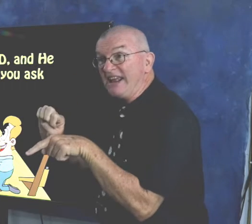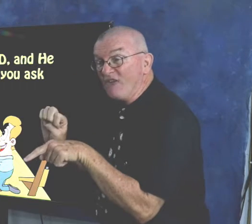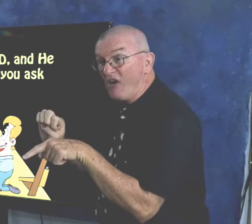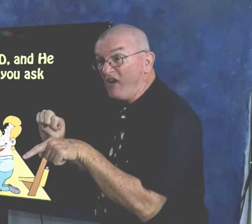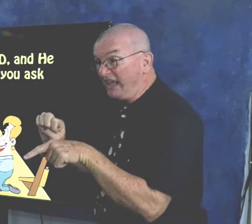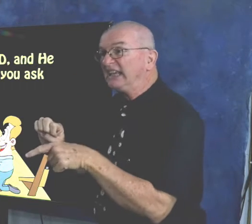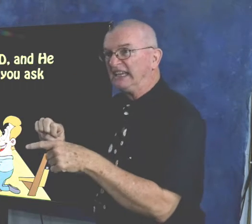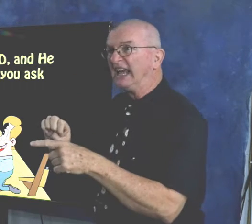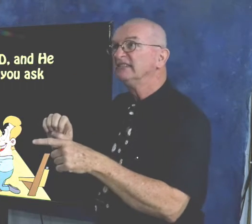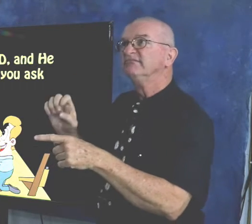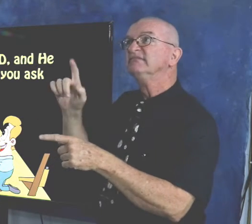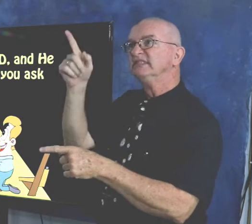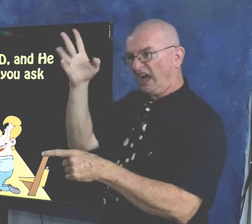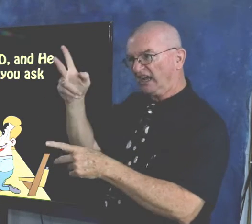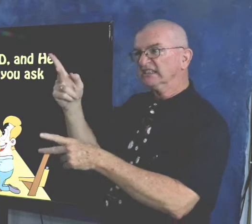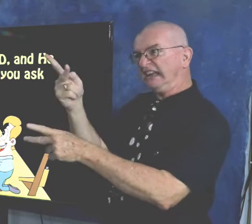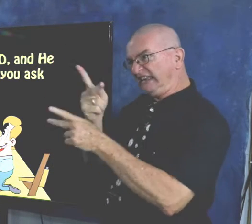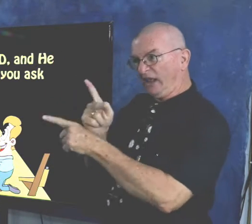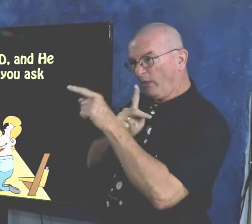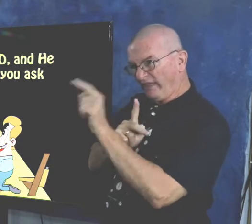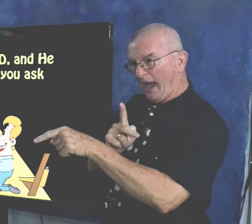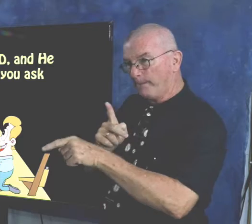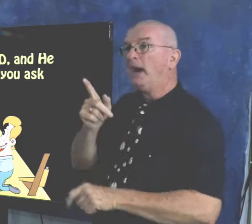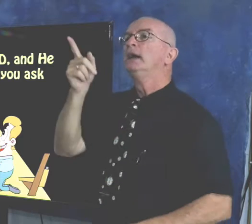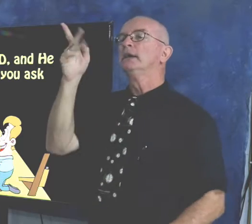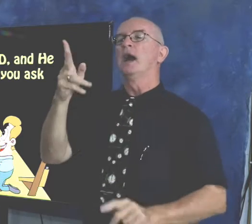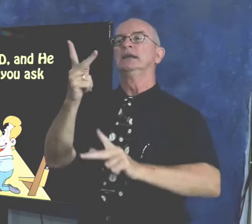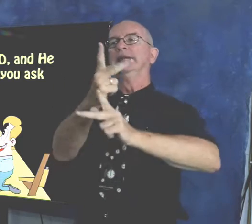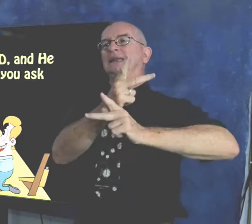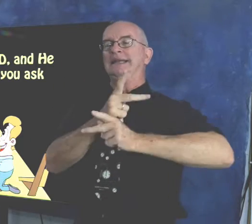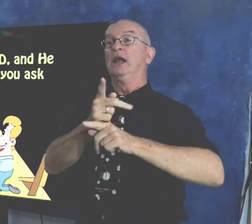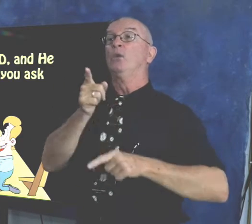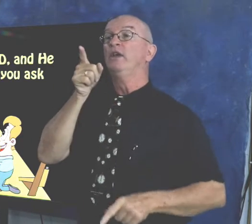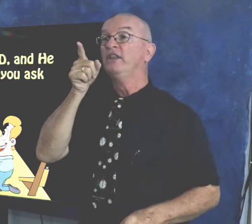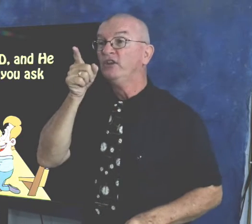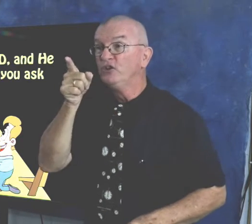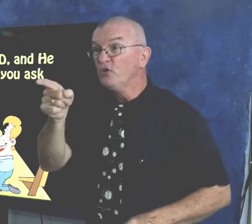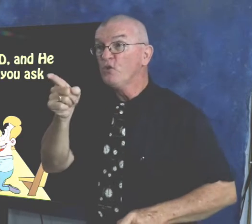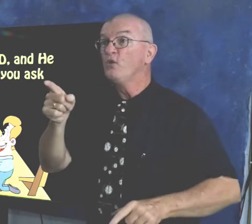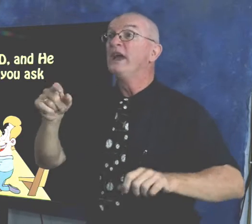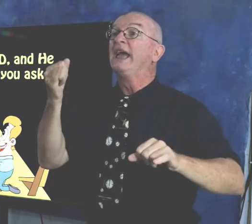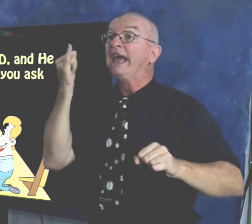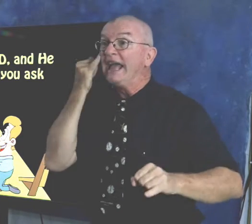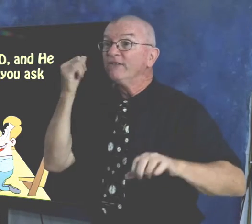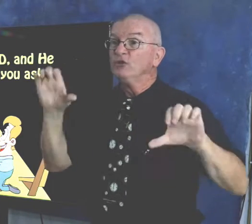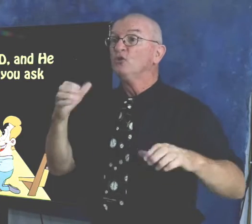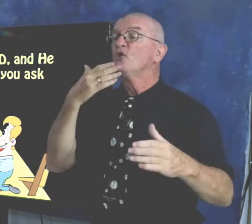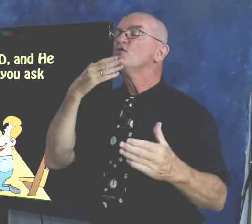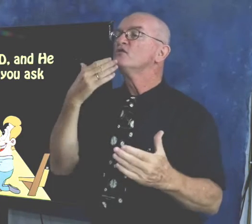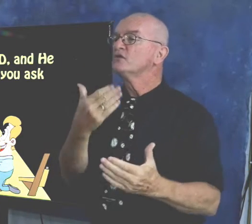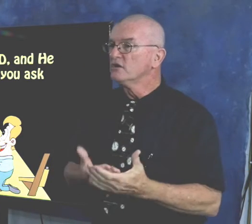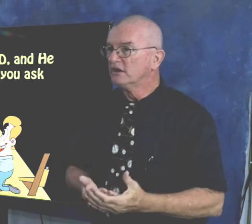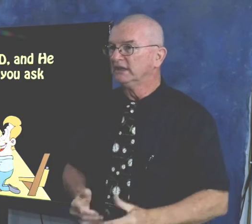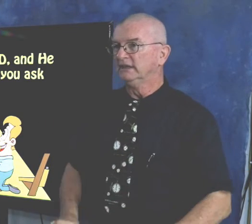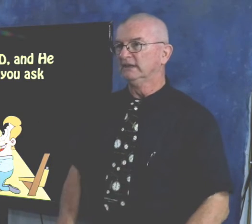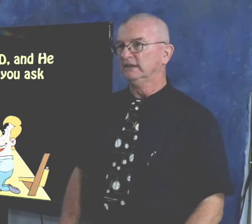Just the same as evil, God is going to take care of them. God is going to take care of you if you do good.